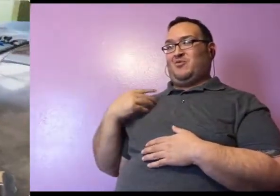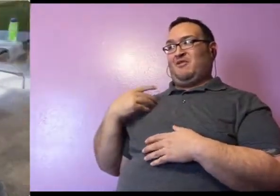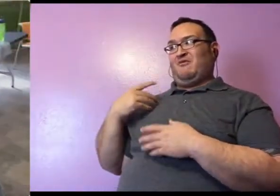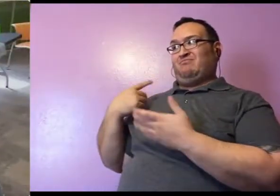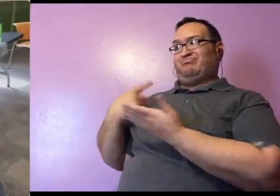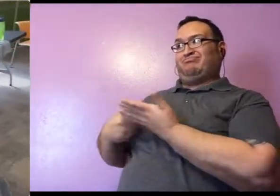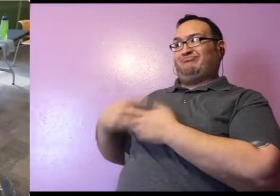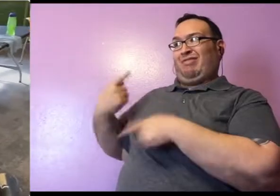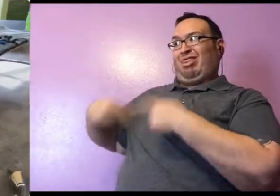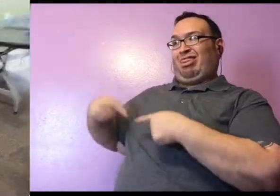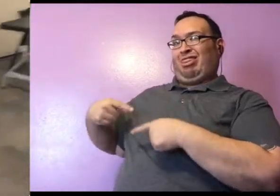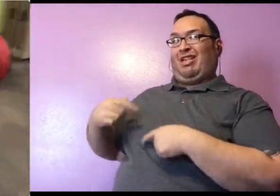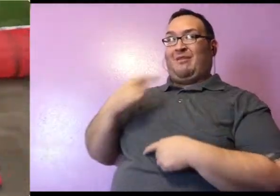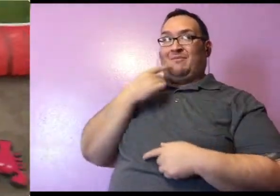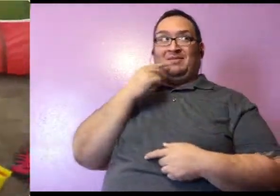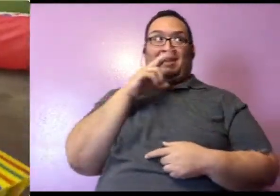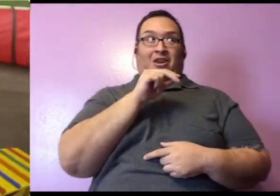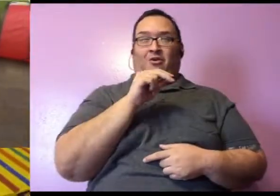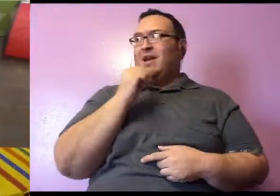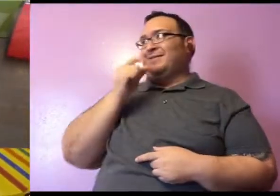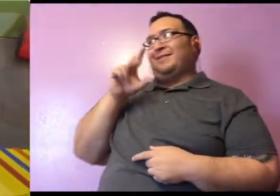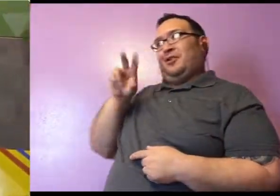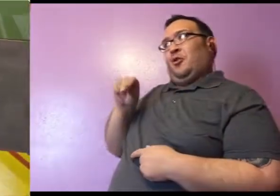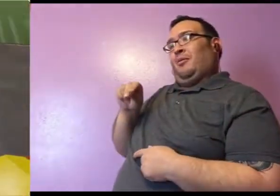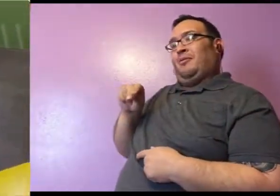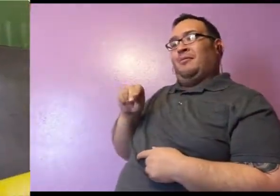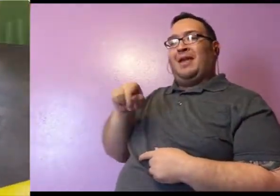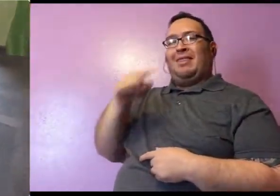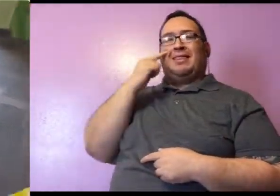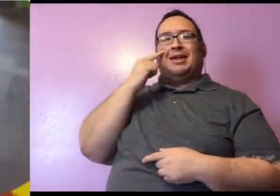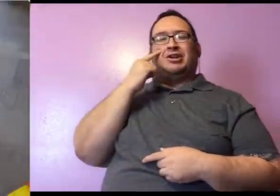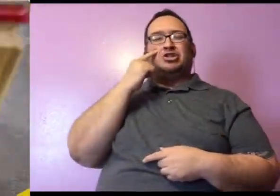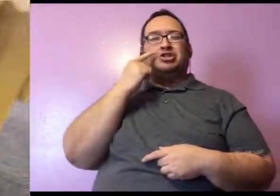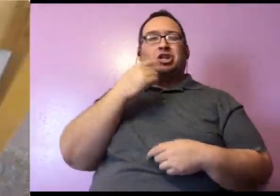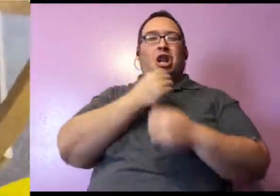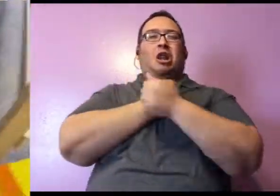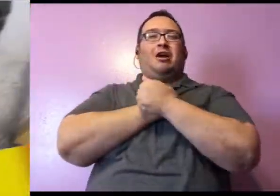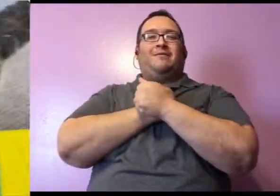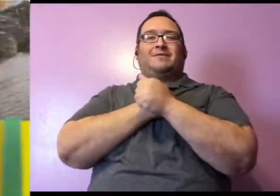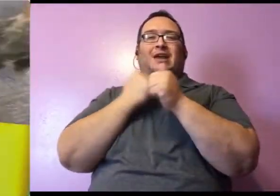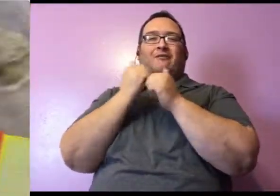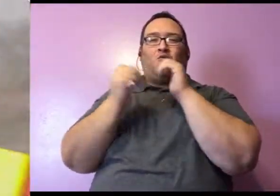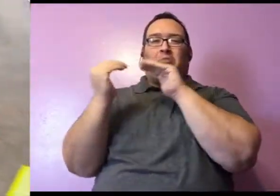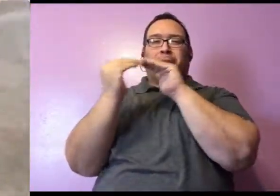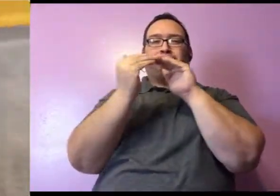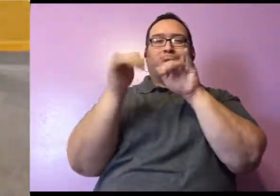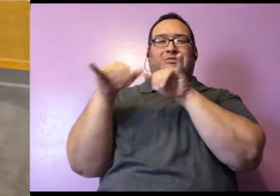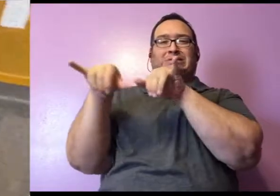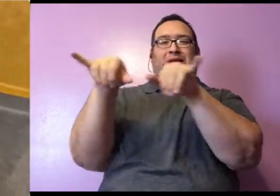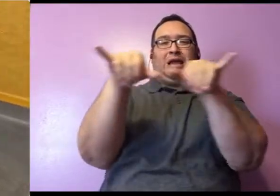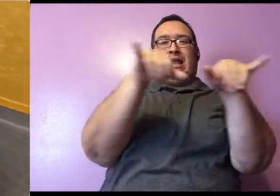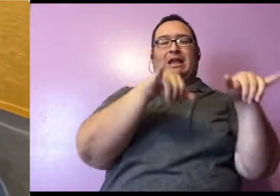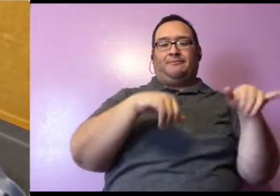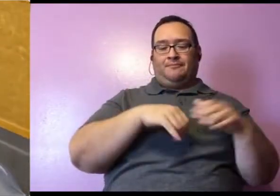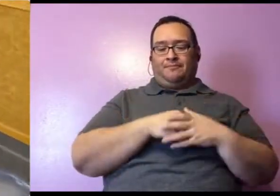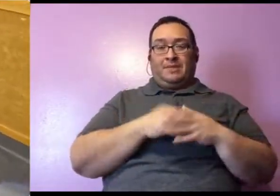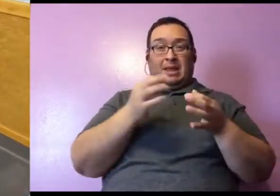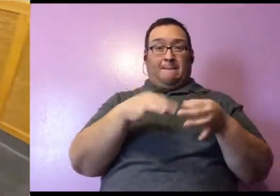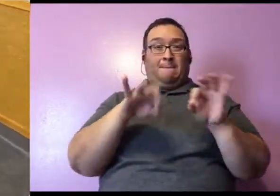I would say no. I'm going to say no. I think that she actually loves us all fairly equally. The important thing with